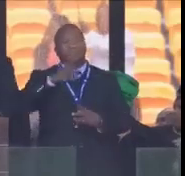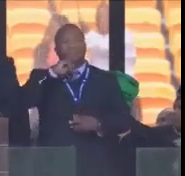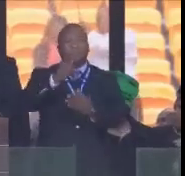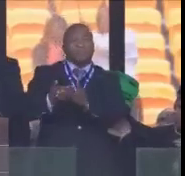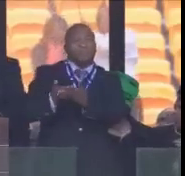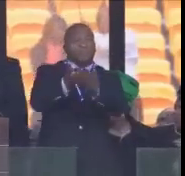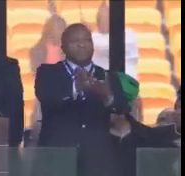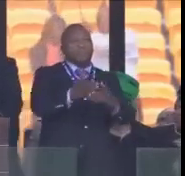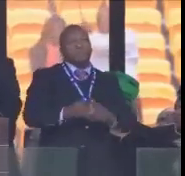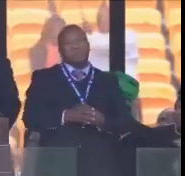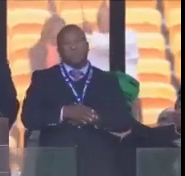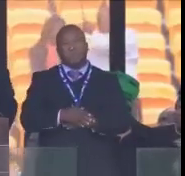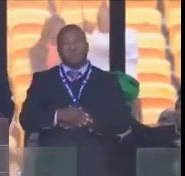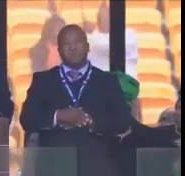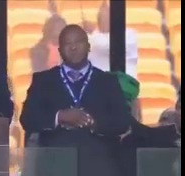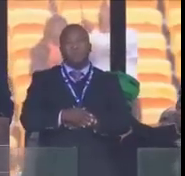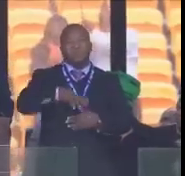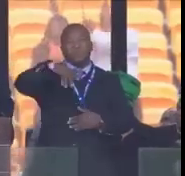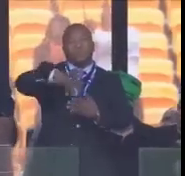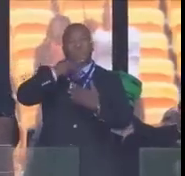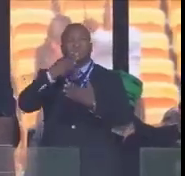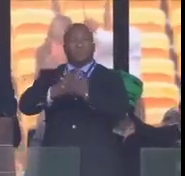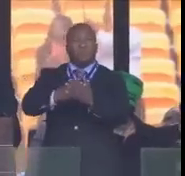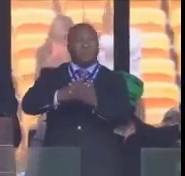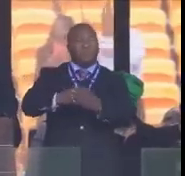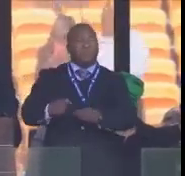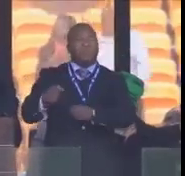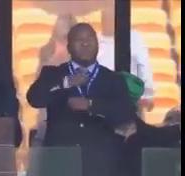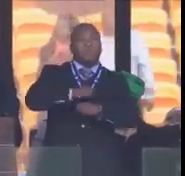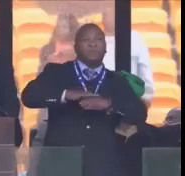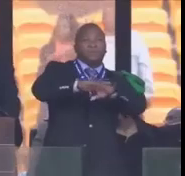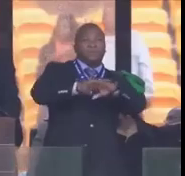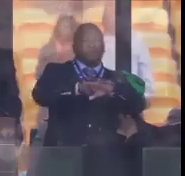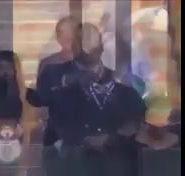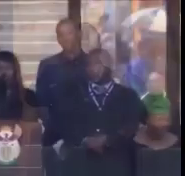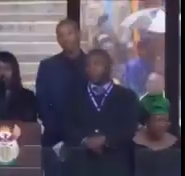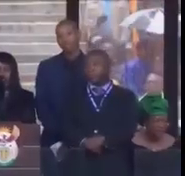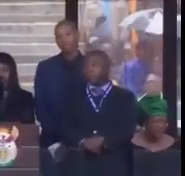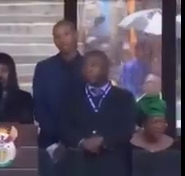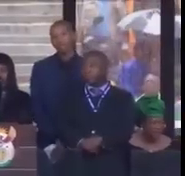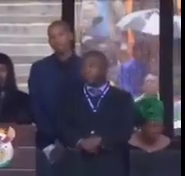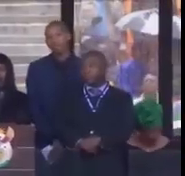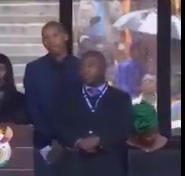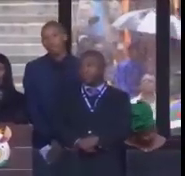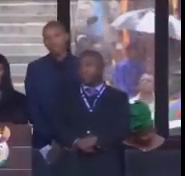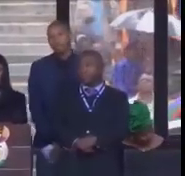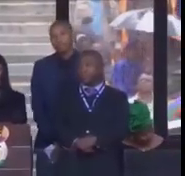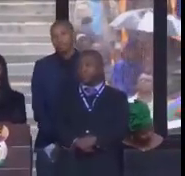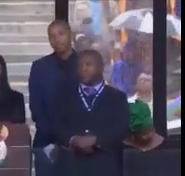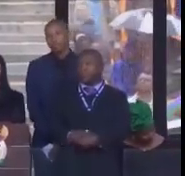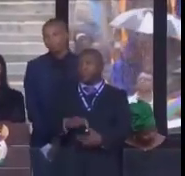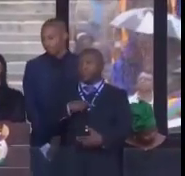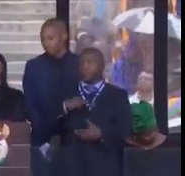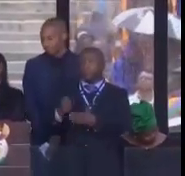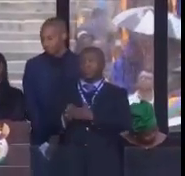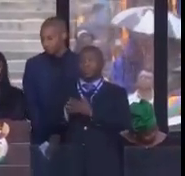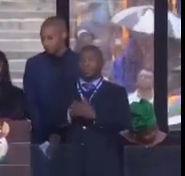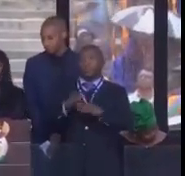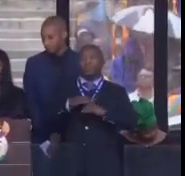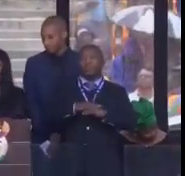Now, the South African government is saying it is preparing a statement, but obviously there are going to be very fundamental questions about how this individual